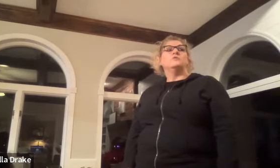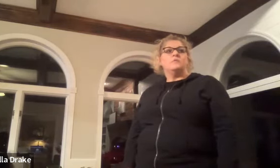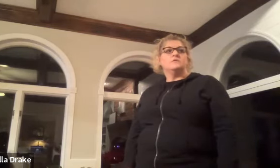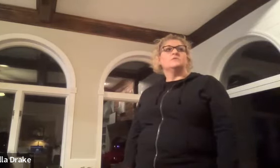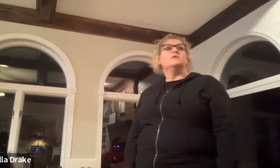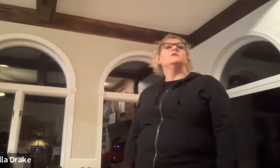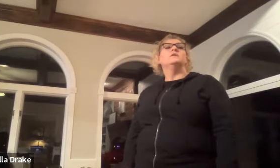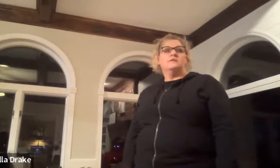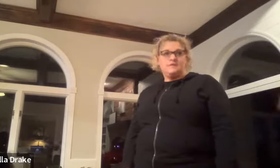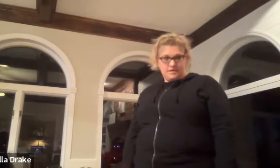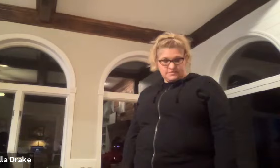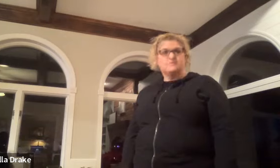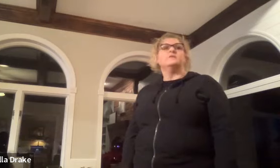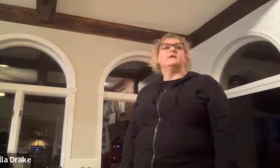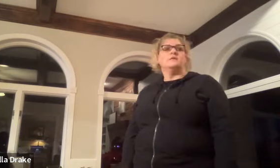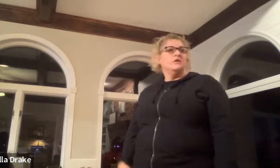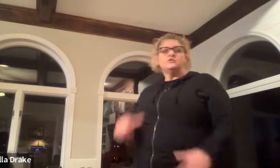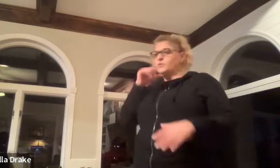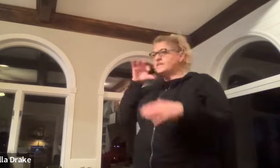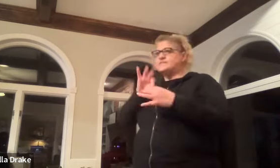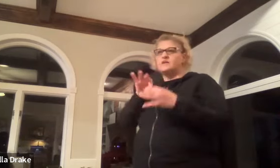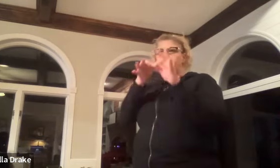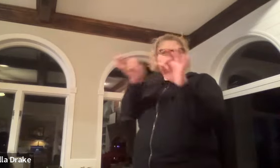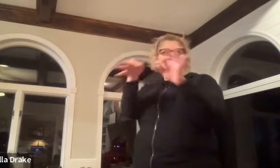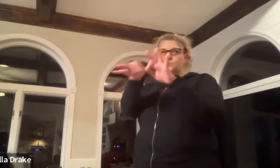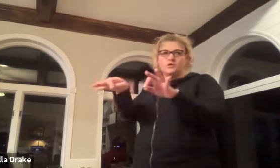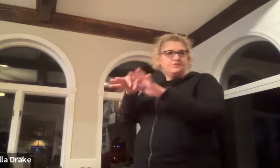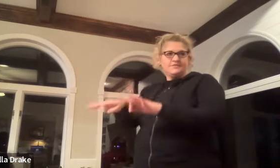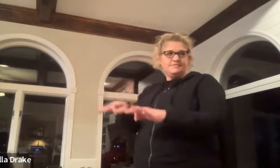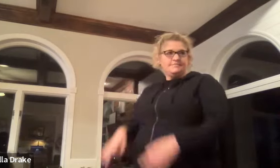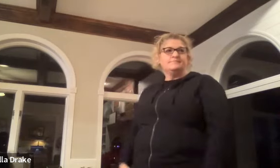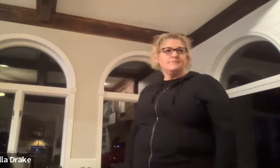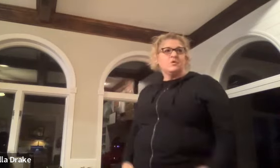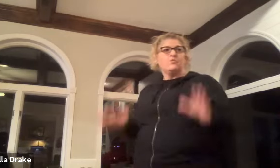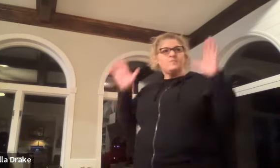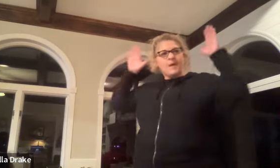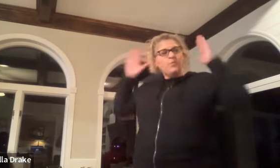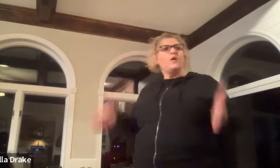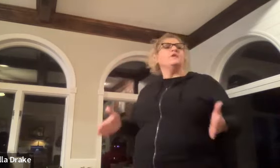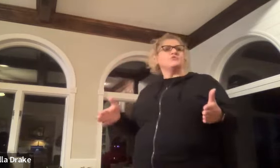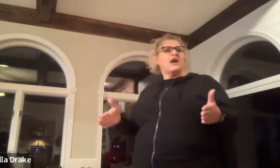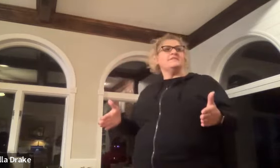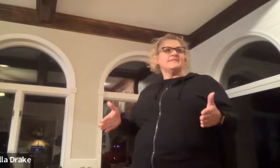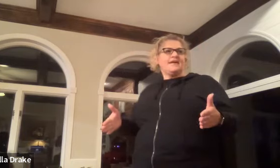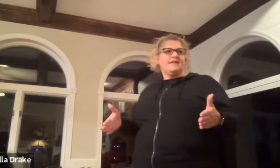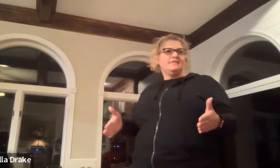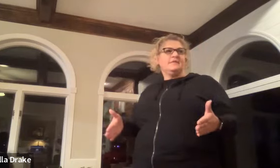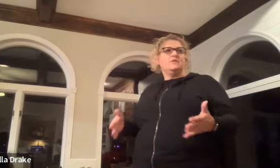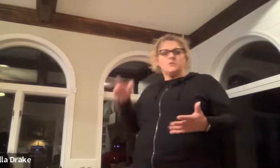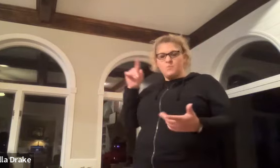grandma's house house don't get stuck on those little words remember what you're trying to say the